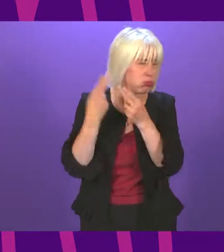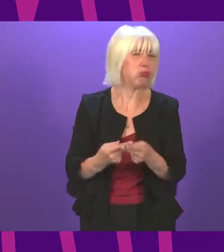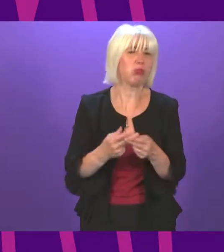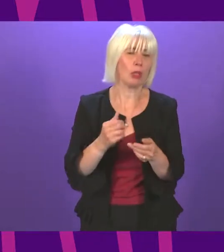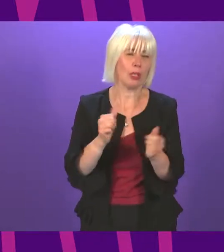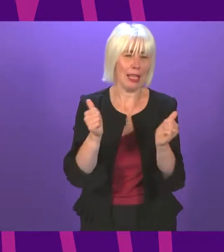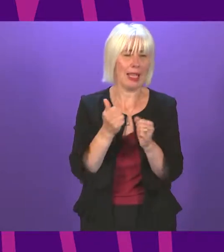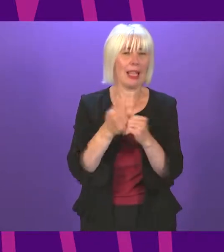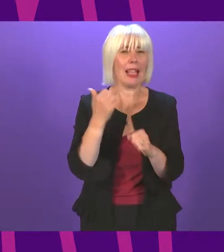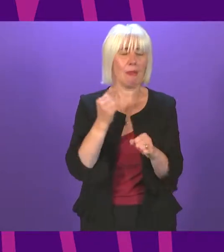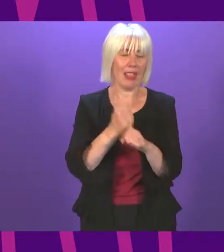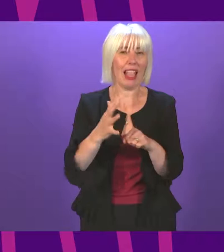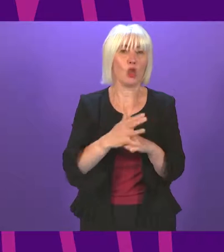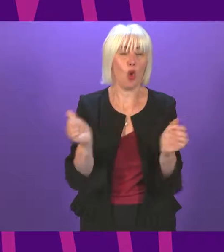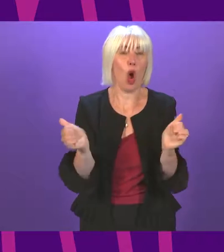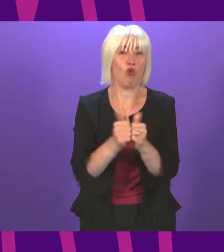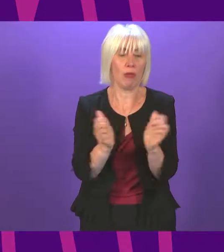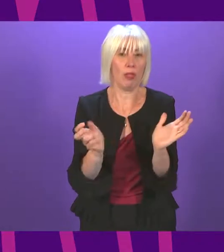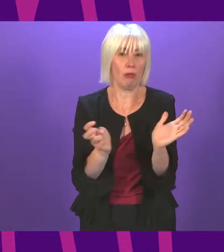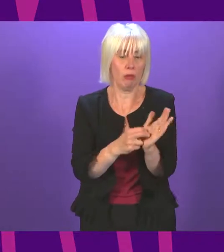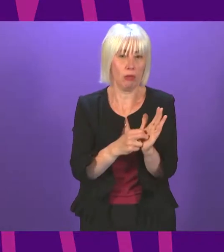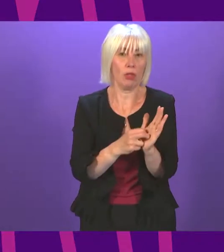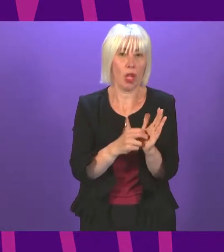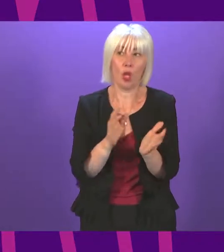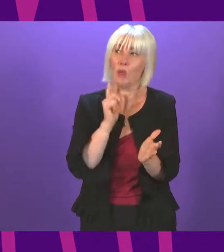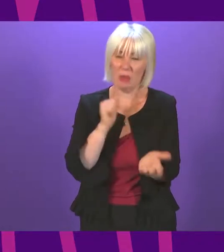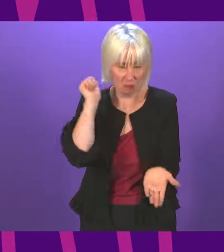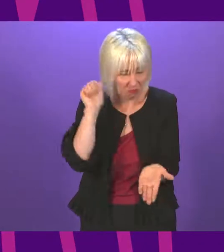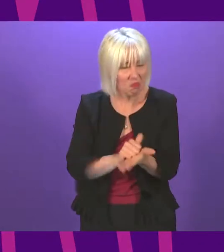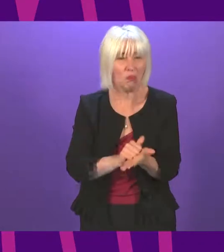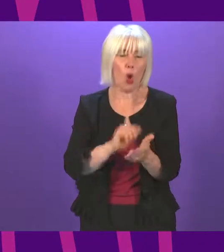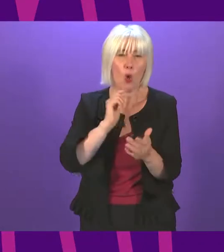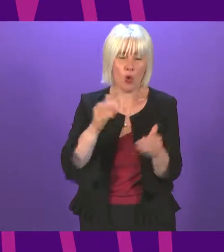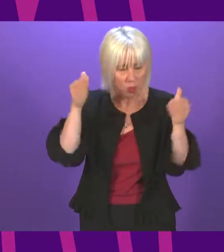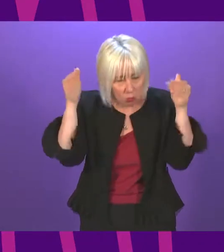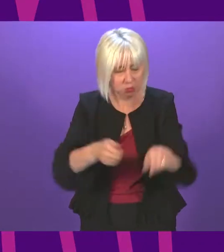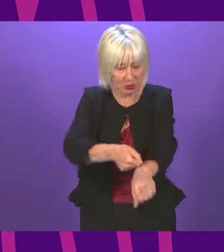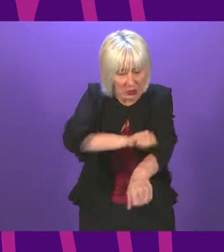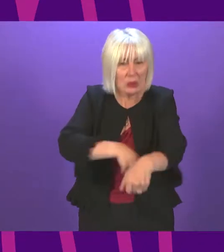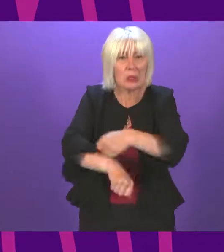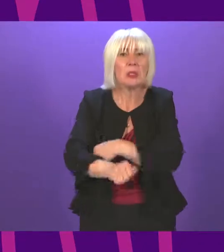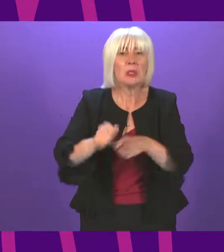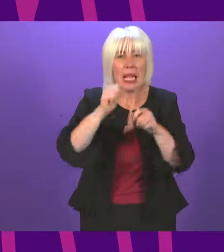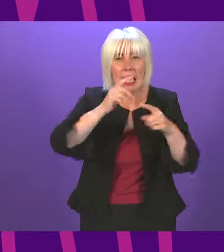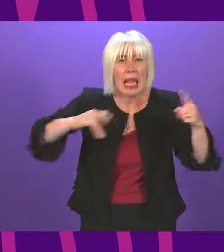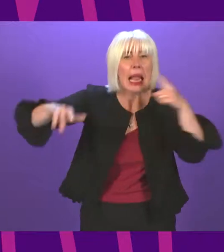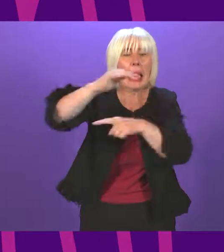The moment that the world turned their warm words into meaningful action to confront the climate crisis. That's yes the Scottish Government,